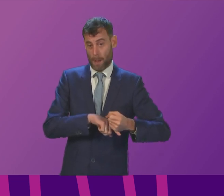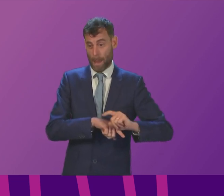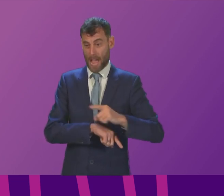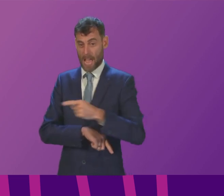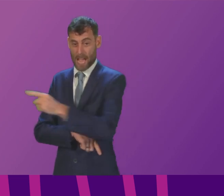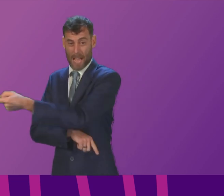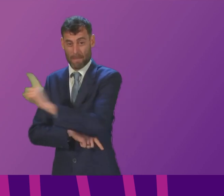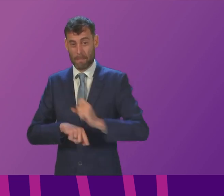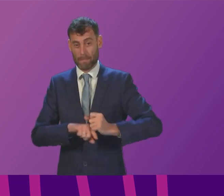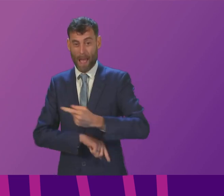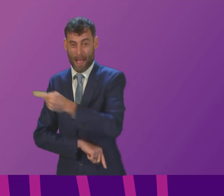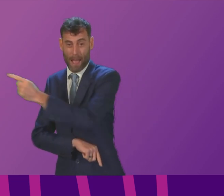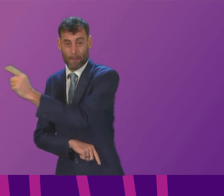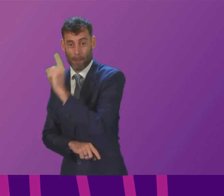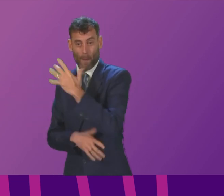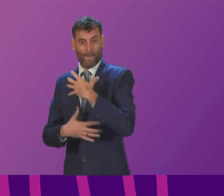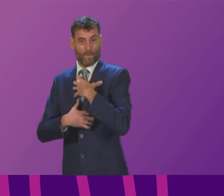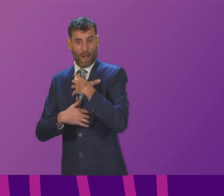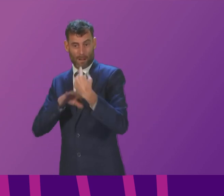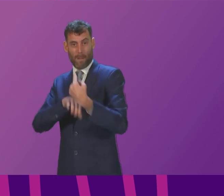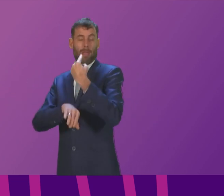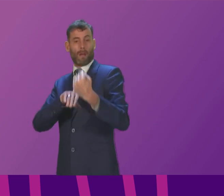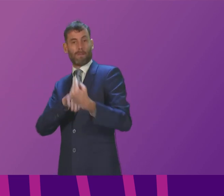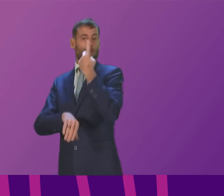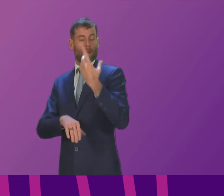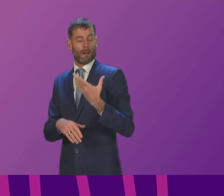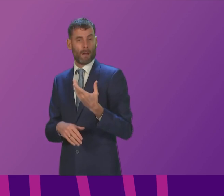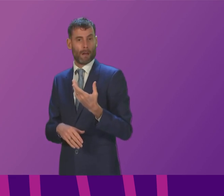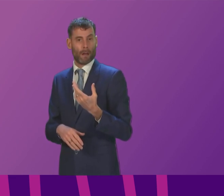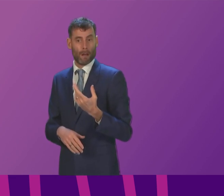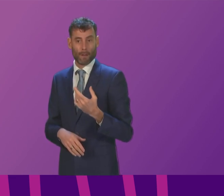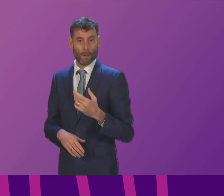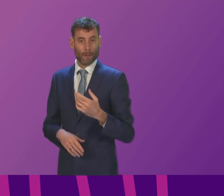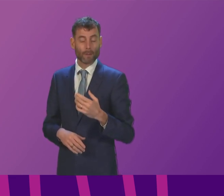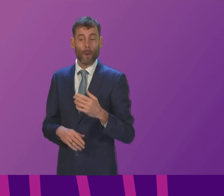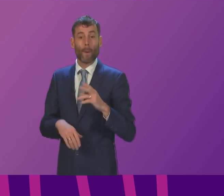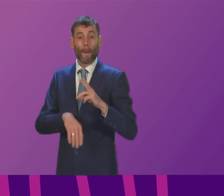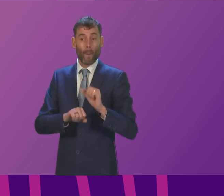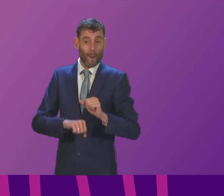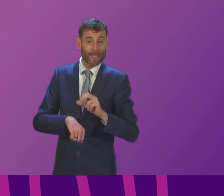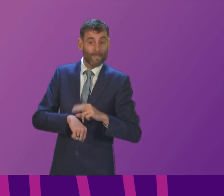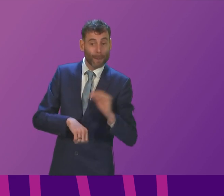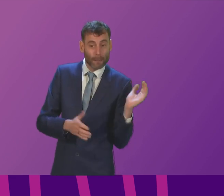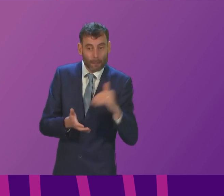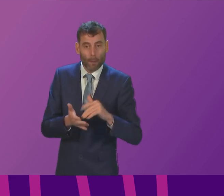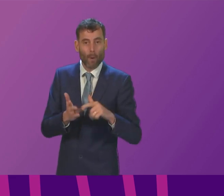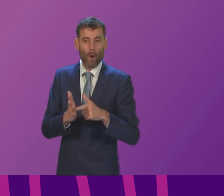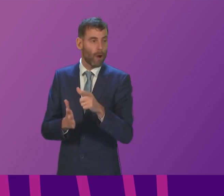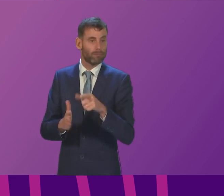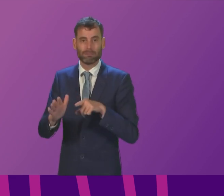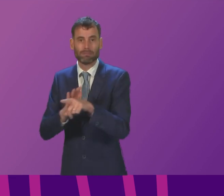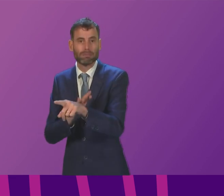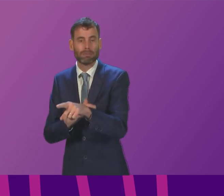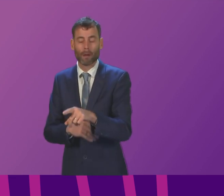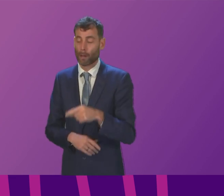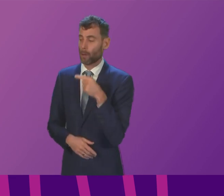residents in their home until either the police arrive or the people responsible move on The First Minister I wholeheartedly welcome